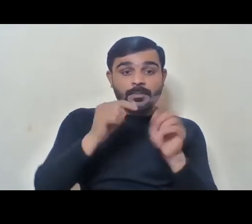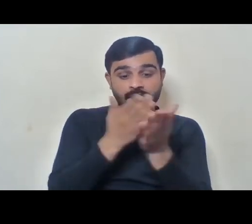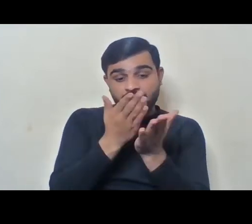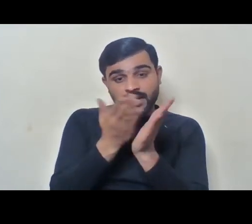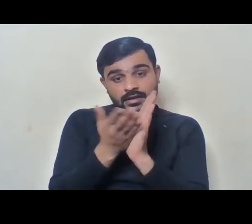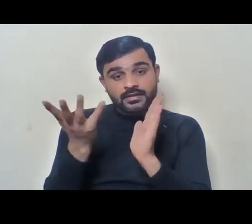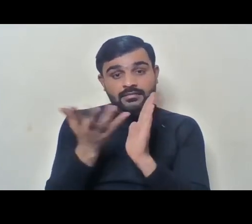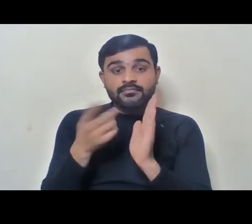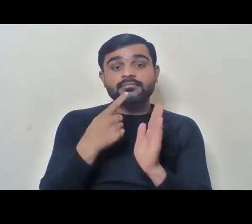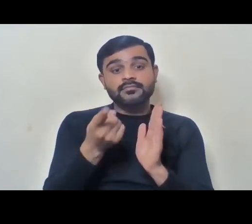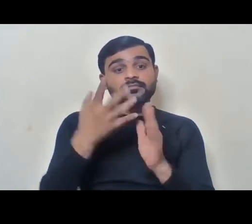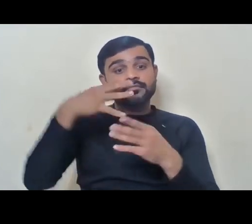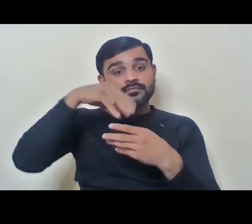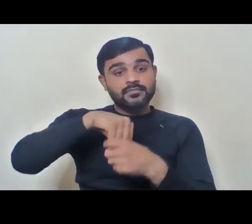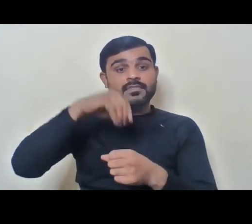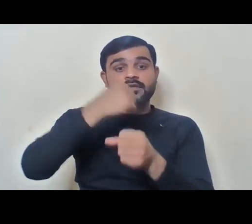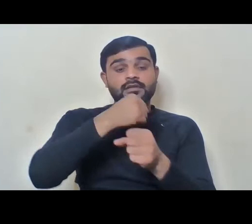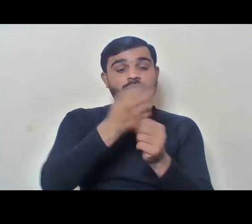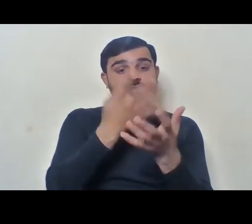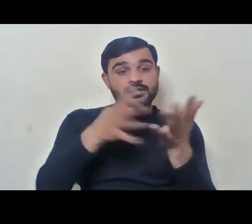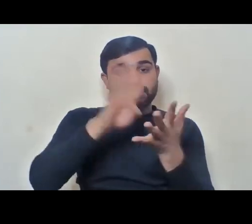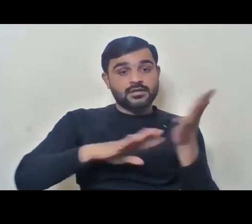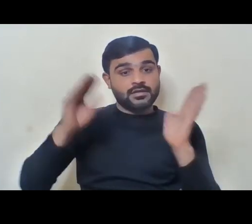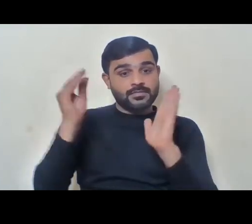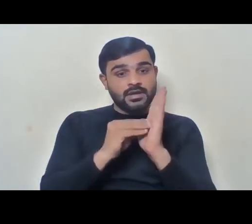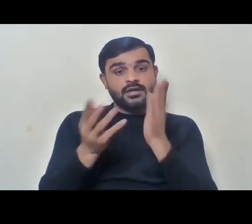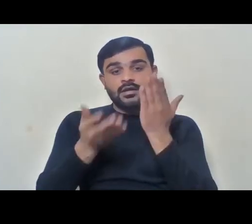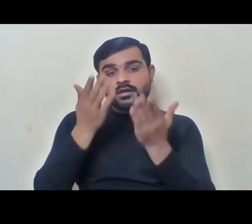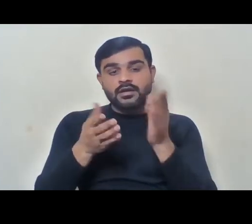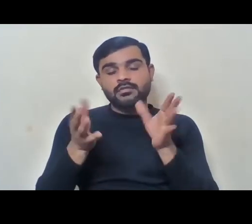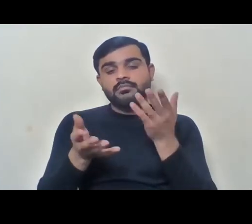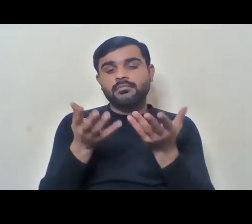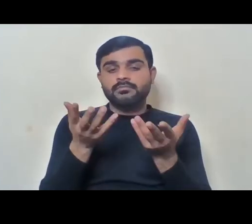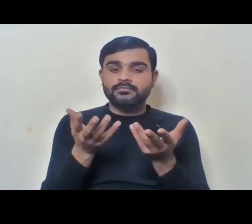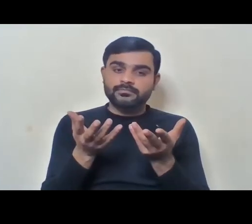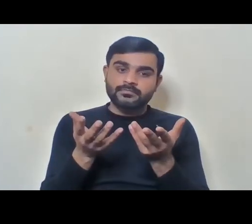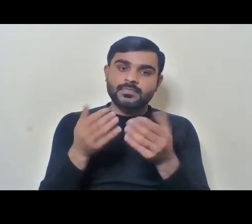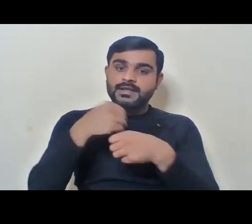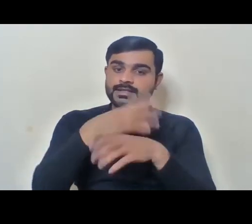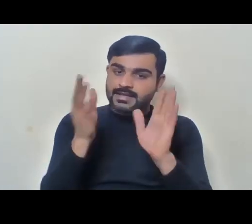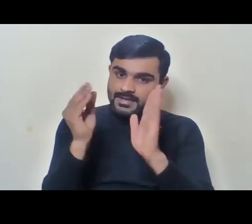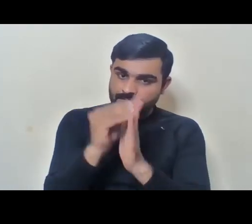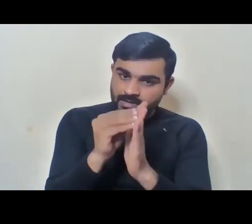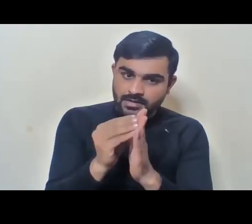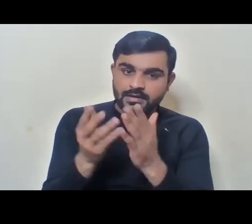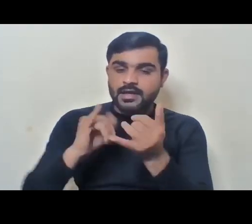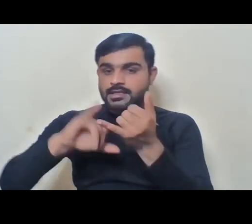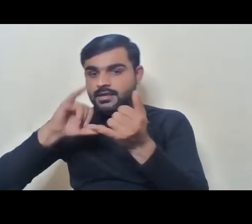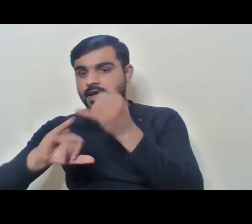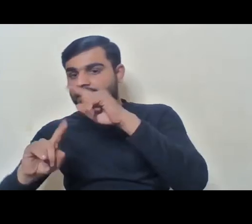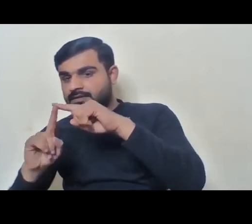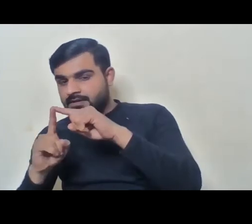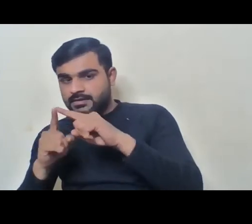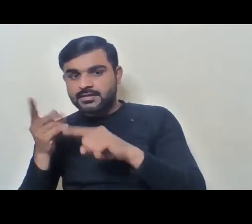that is up to the government roster point. Because some may be in the general, some may be in SC, ST.